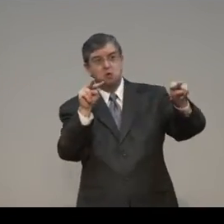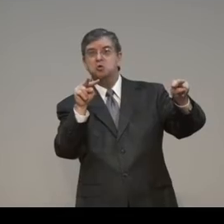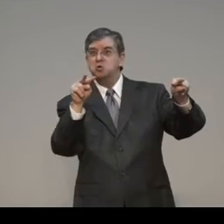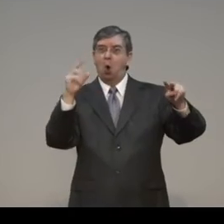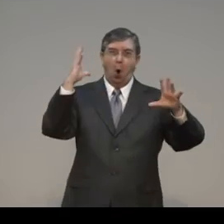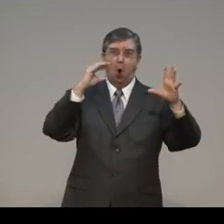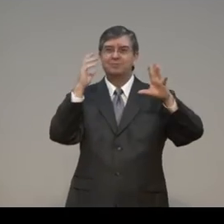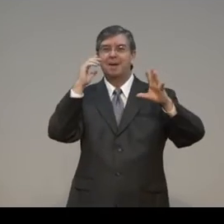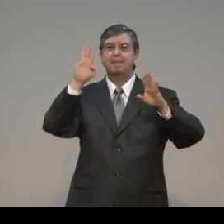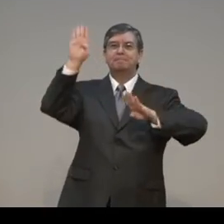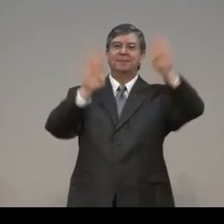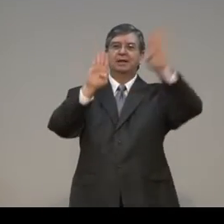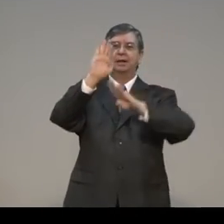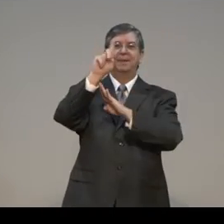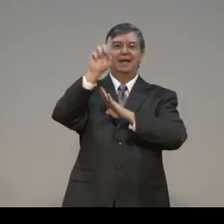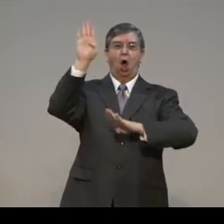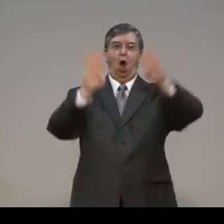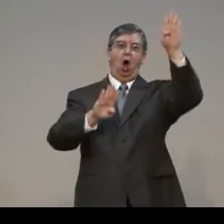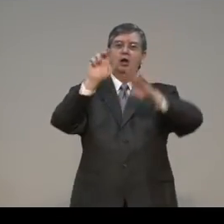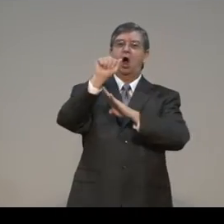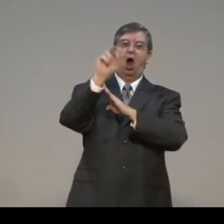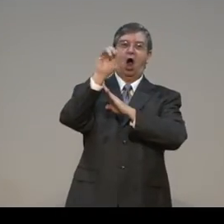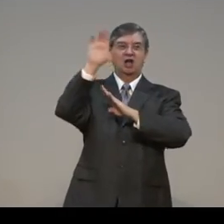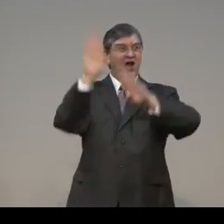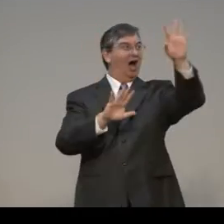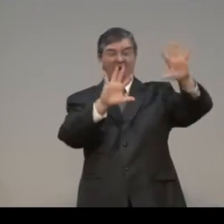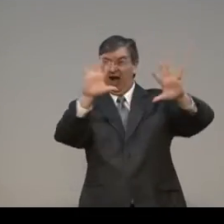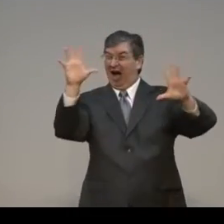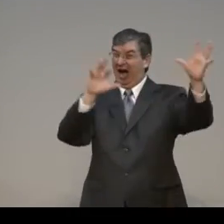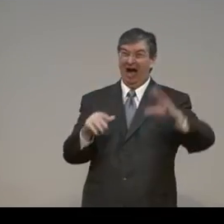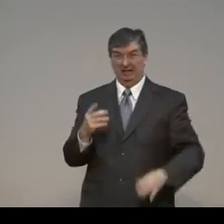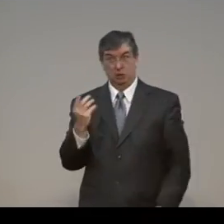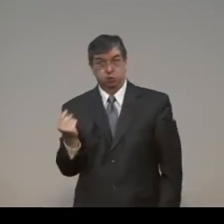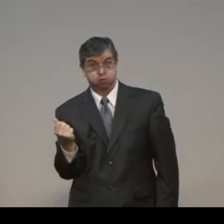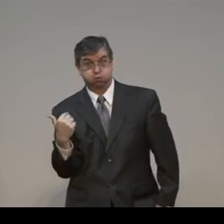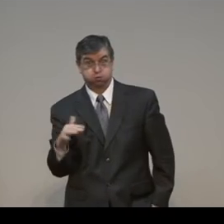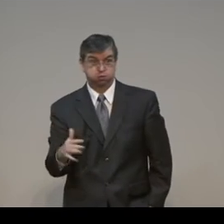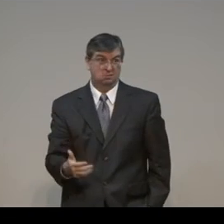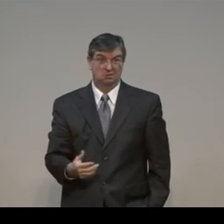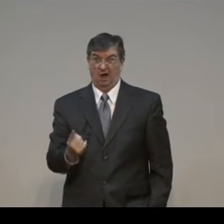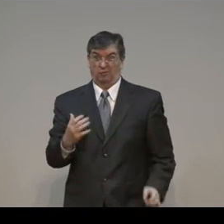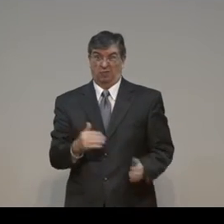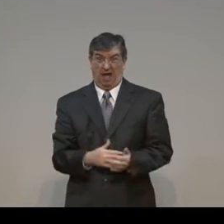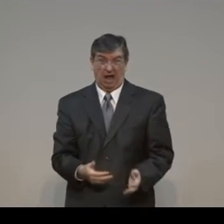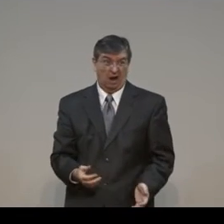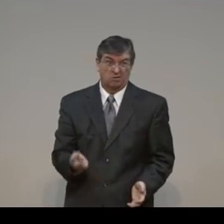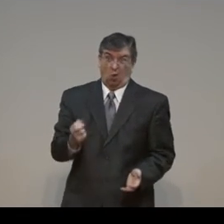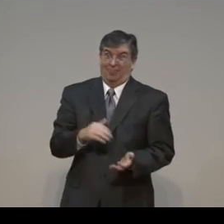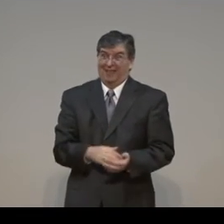occasion. like looking around. Oh. love the options. When they're bidding on them. Oh. It can get pricey sometimes.